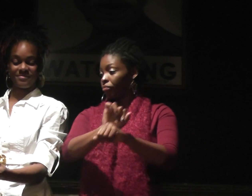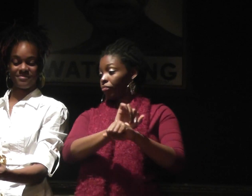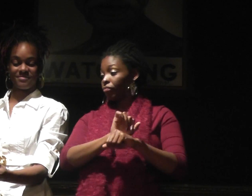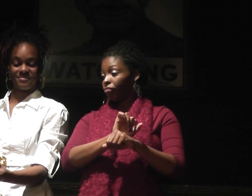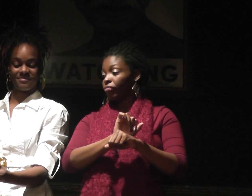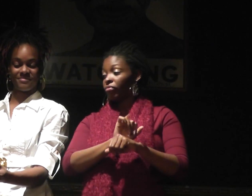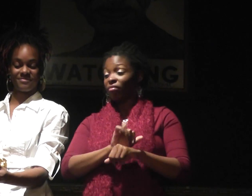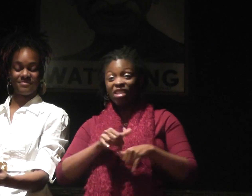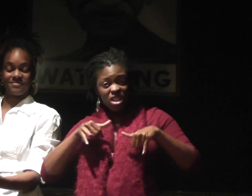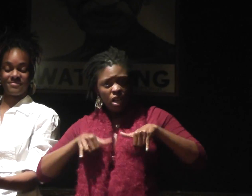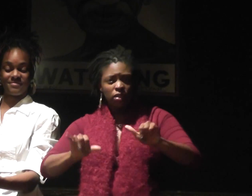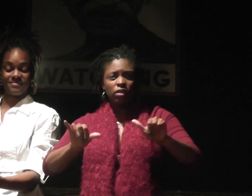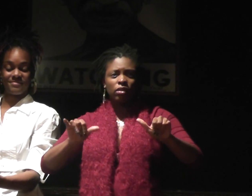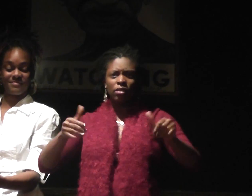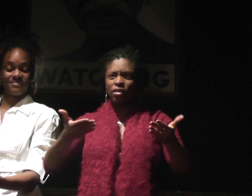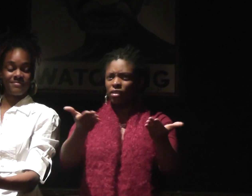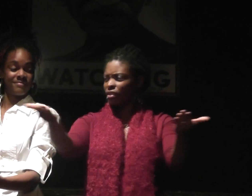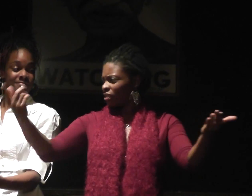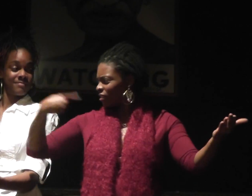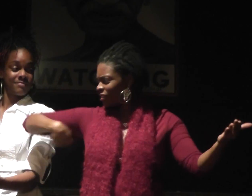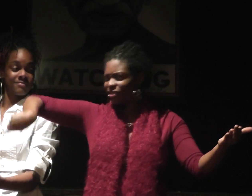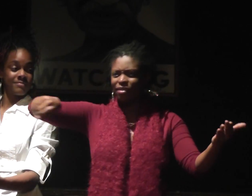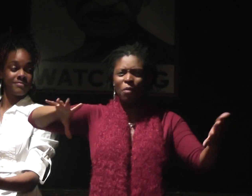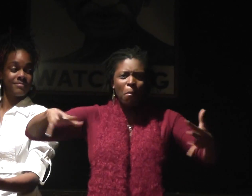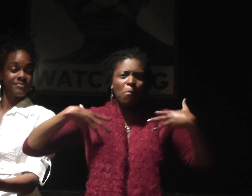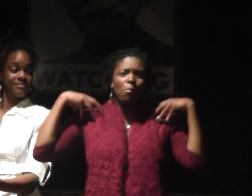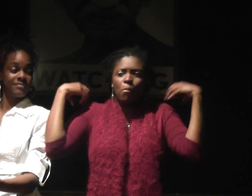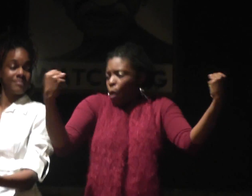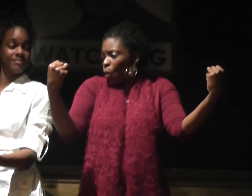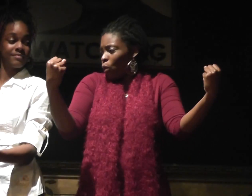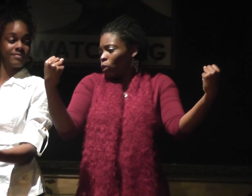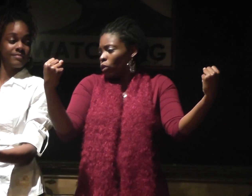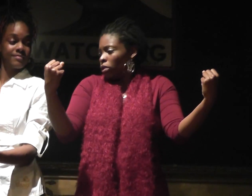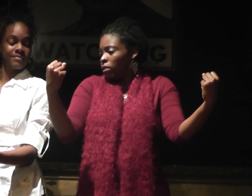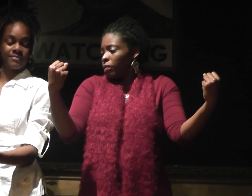that we've endured through slavery.